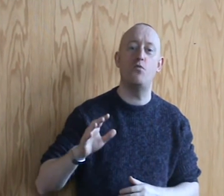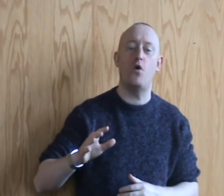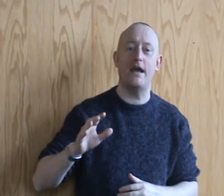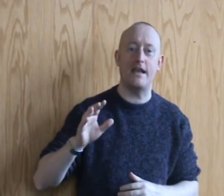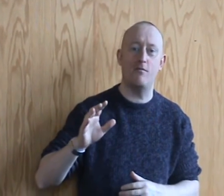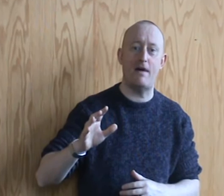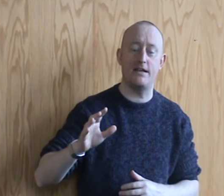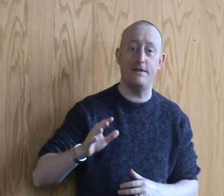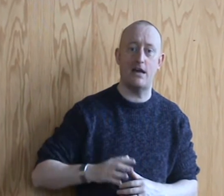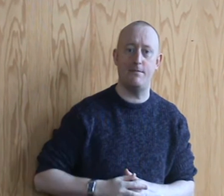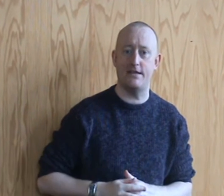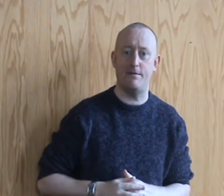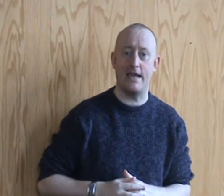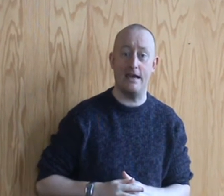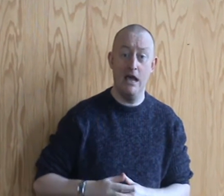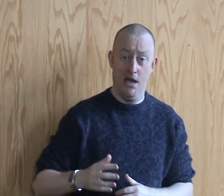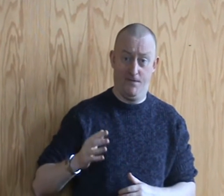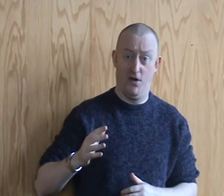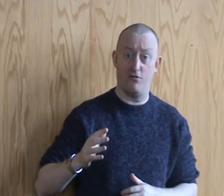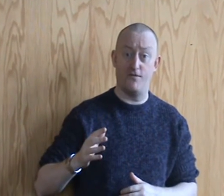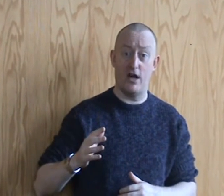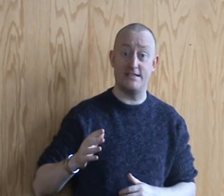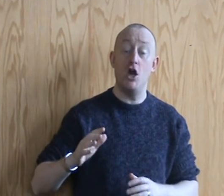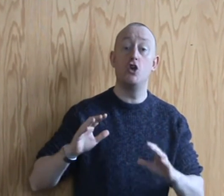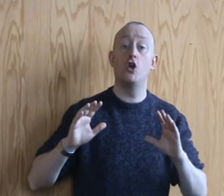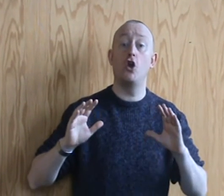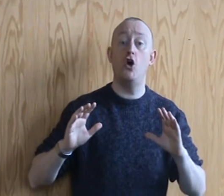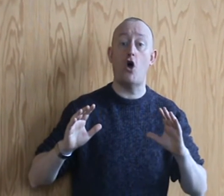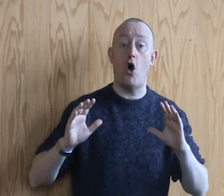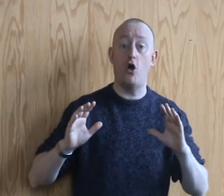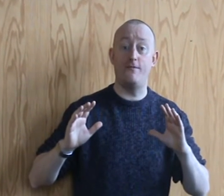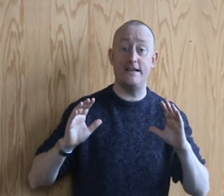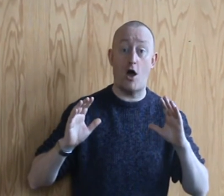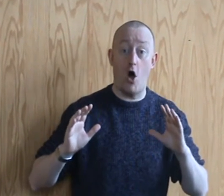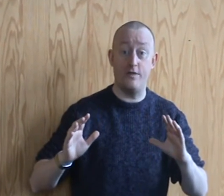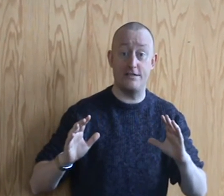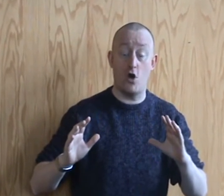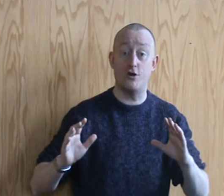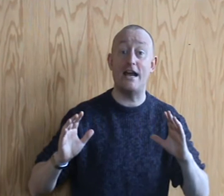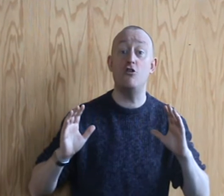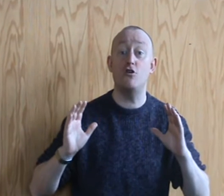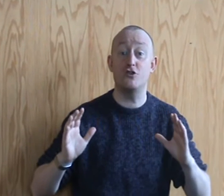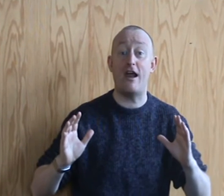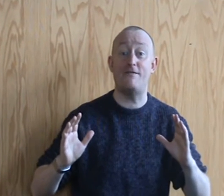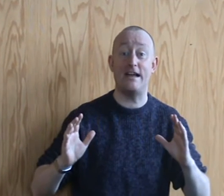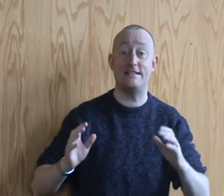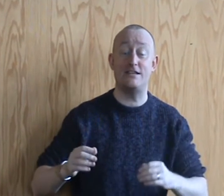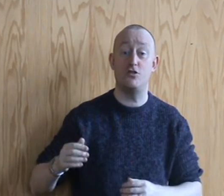why they come back to me time and time again for further advice you're going to learn all of this on this course and you're also going to have access to